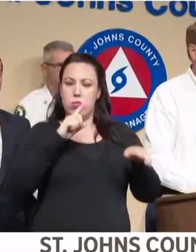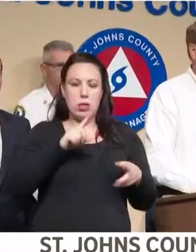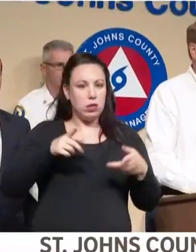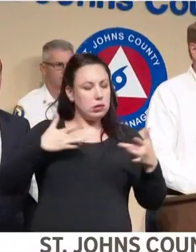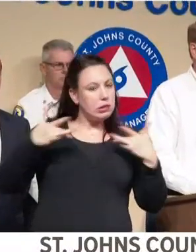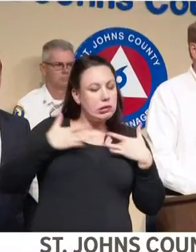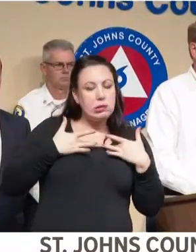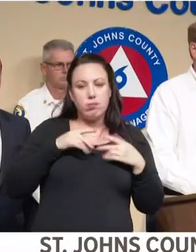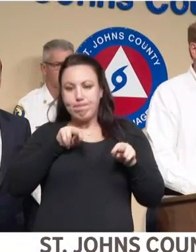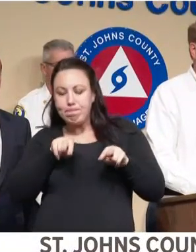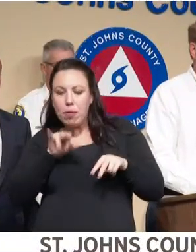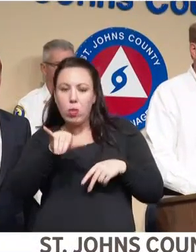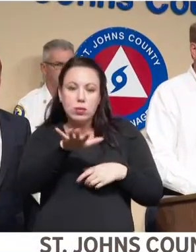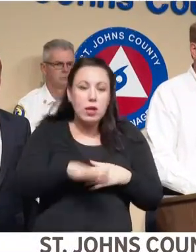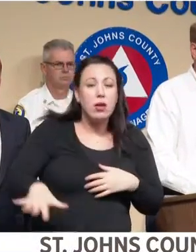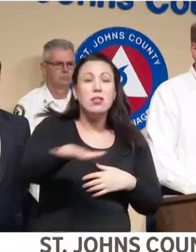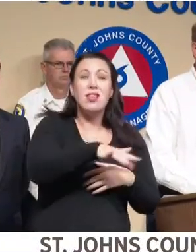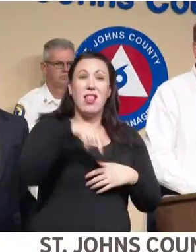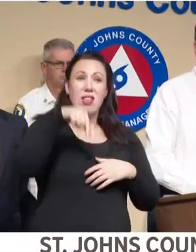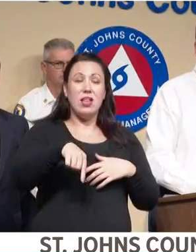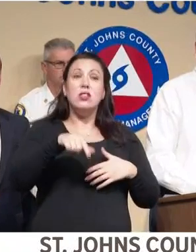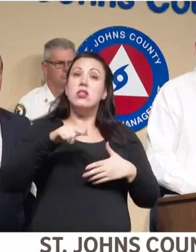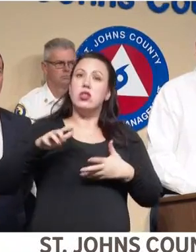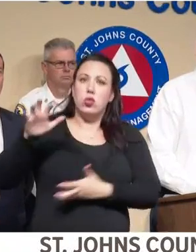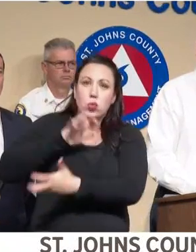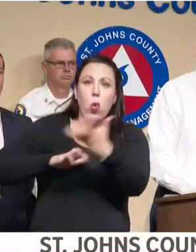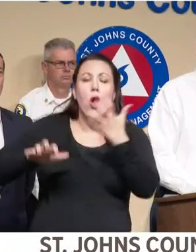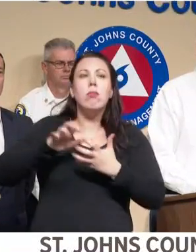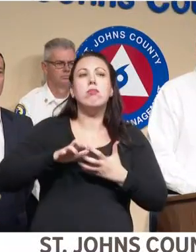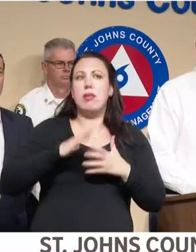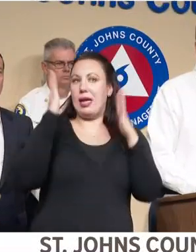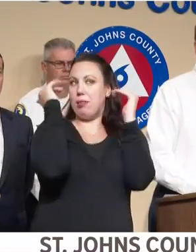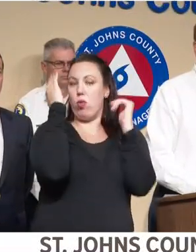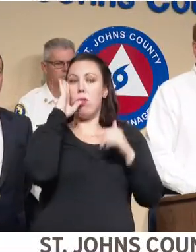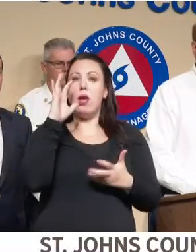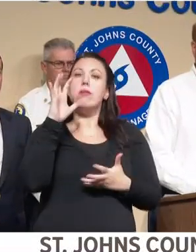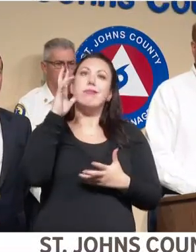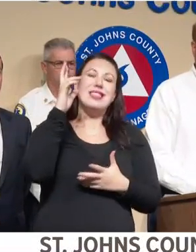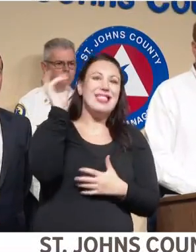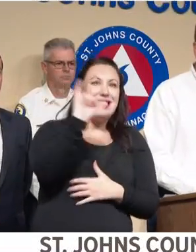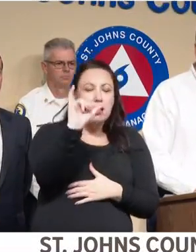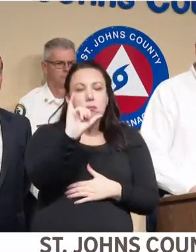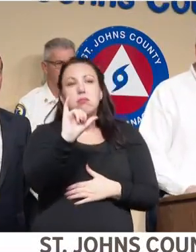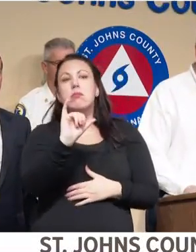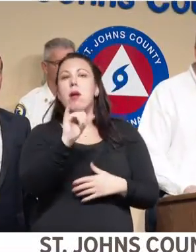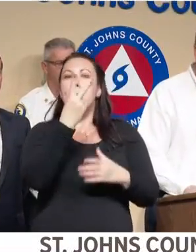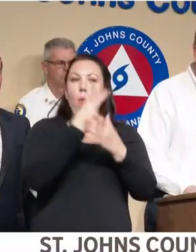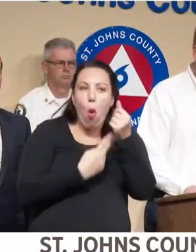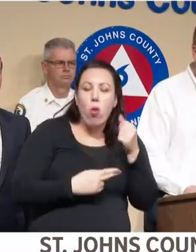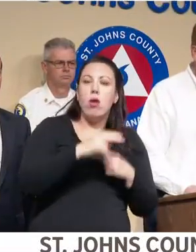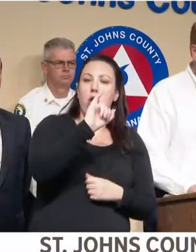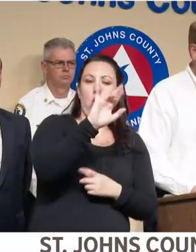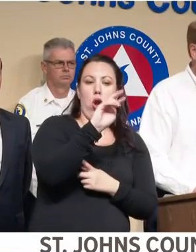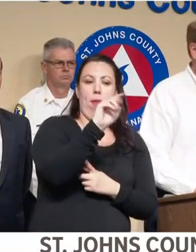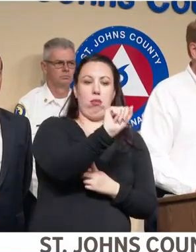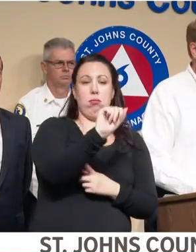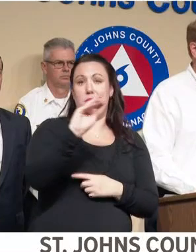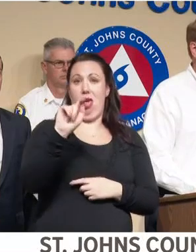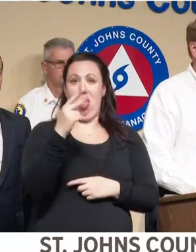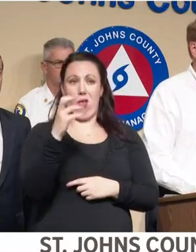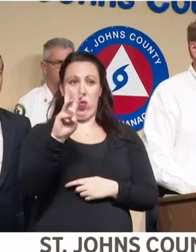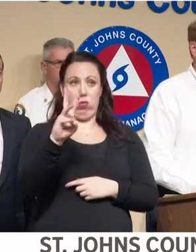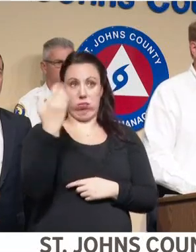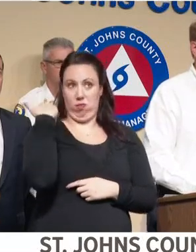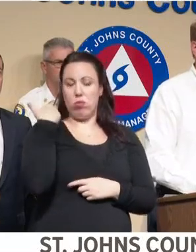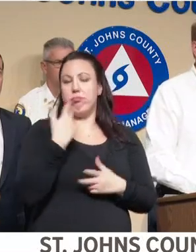those areas. This storm is shaping up as I said yesterday to be a combination of hurricanes Irma and Matthew. There are a few